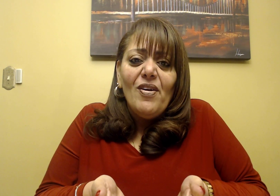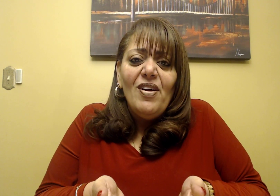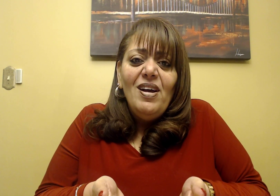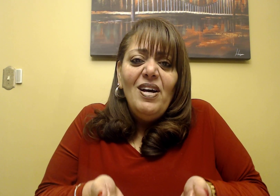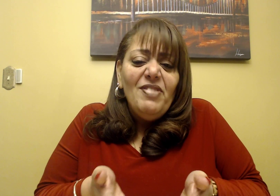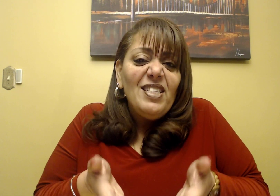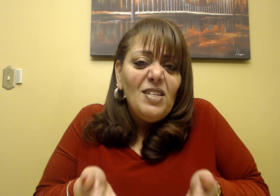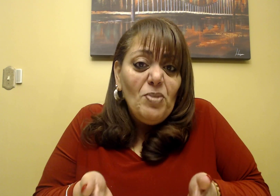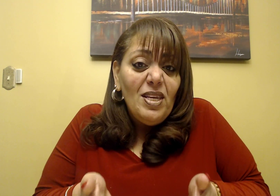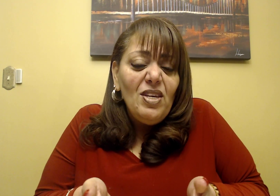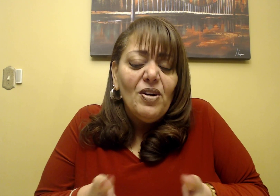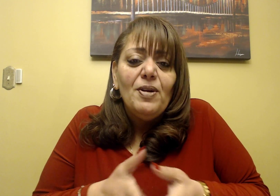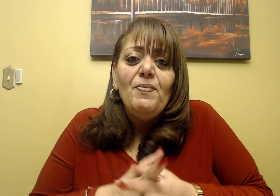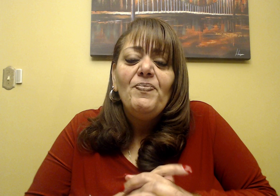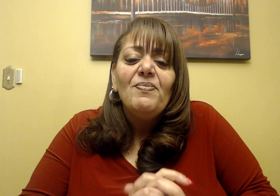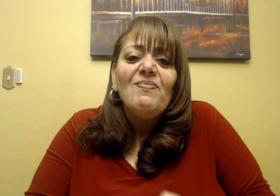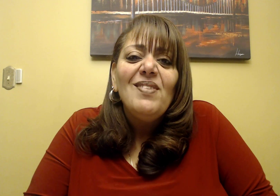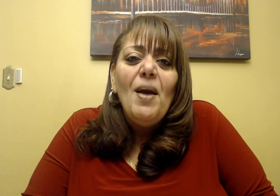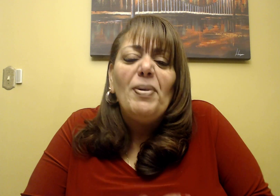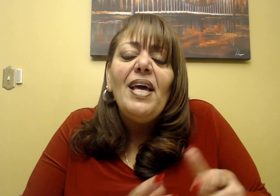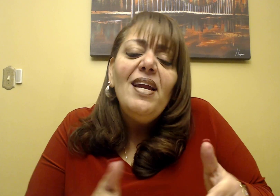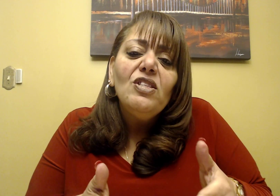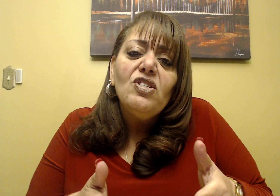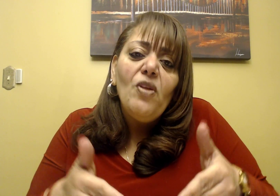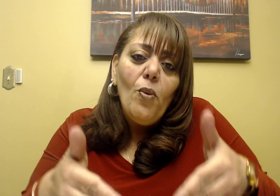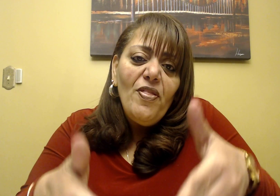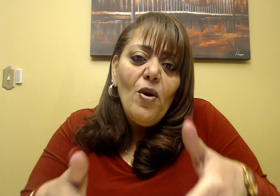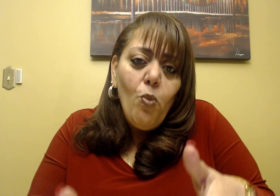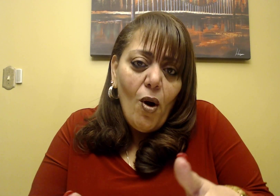than to be here. But they didn't understand that where they were